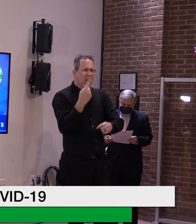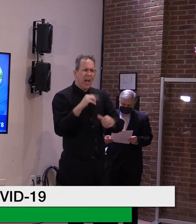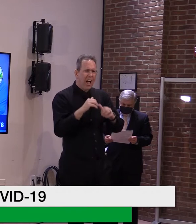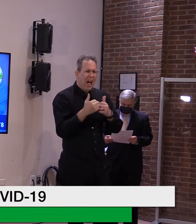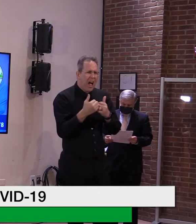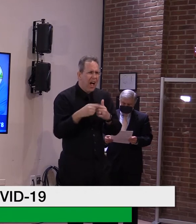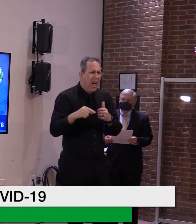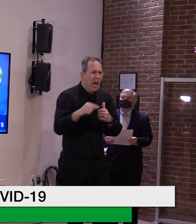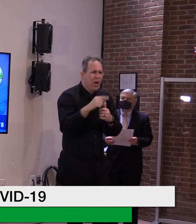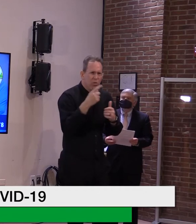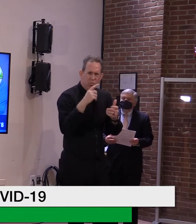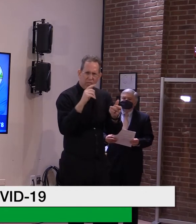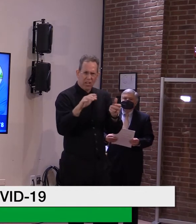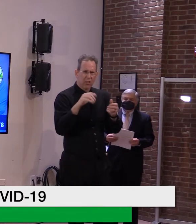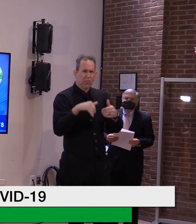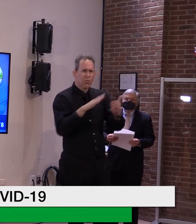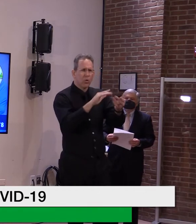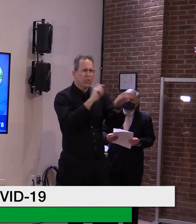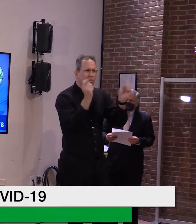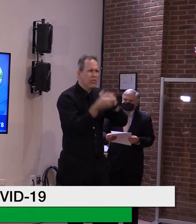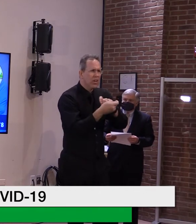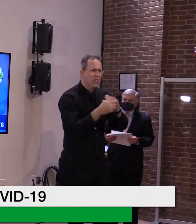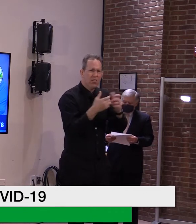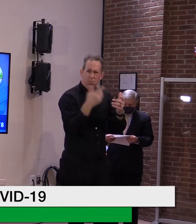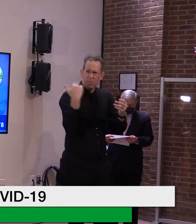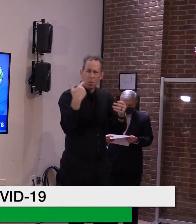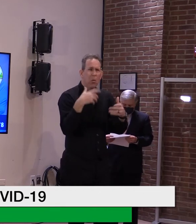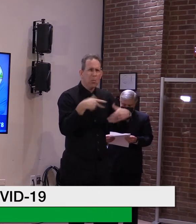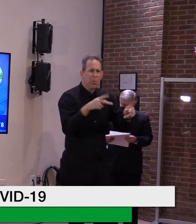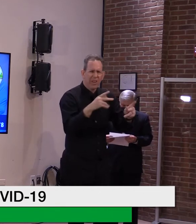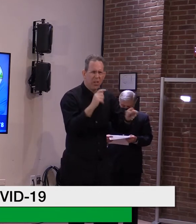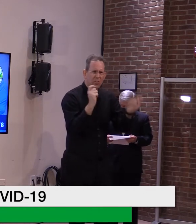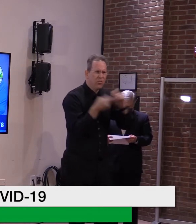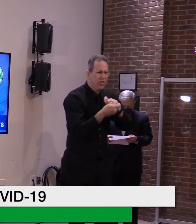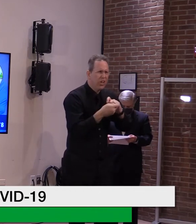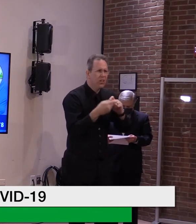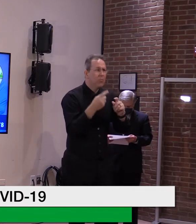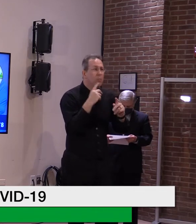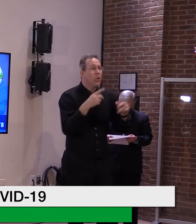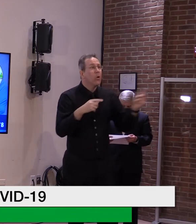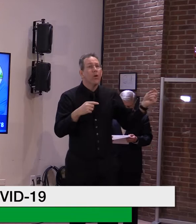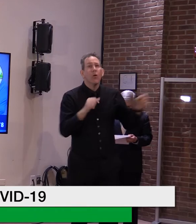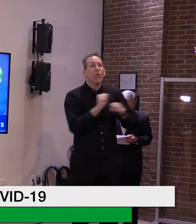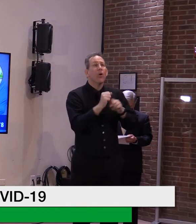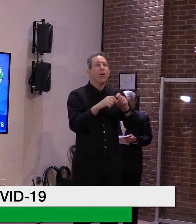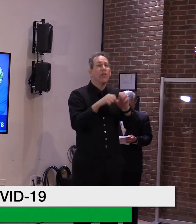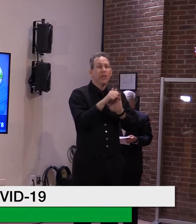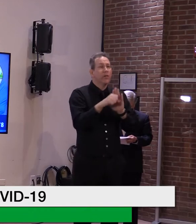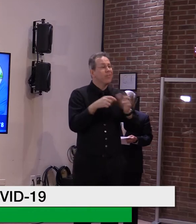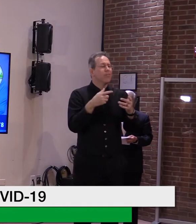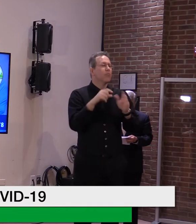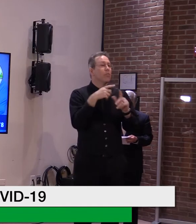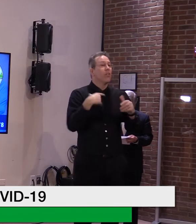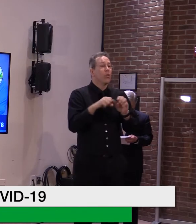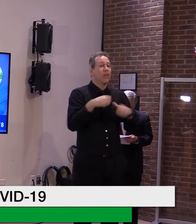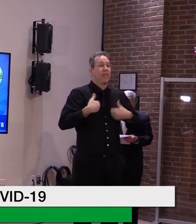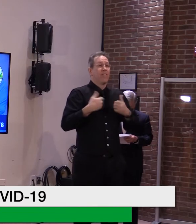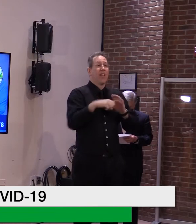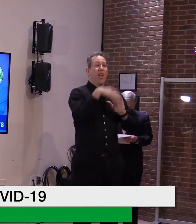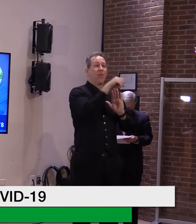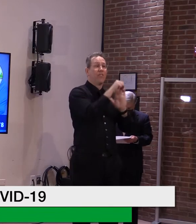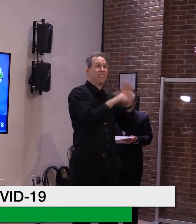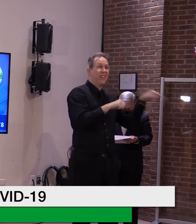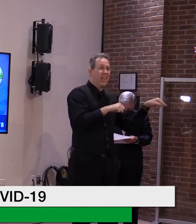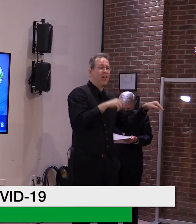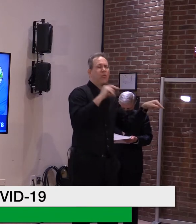weeks or months, uh, specifically, you know, out-of-staters work here versus people who maybe get primary care here or other